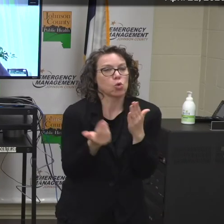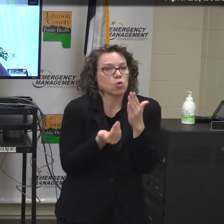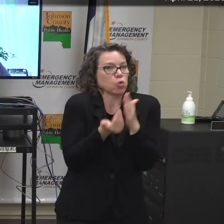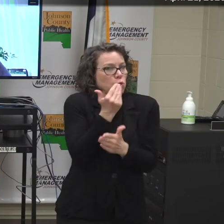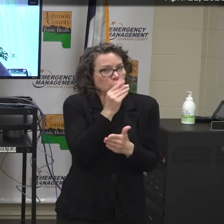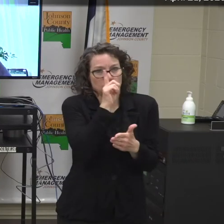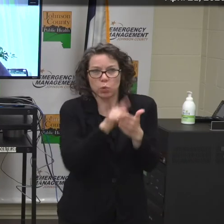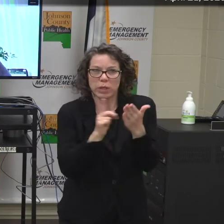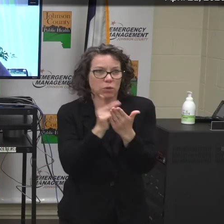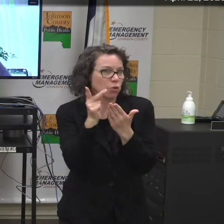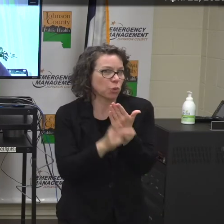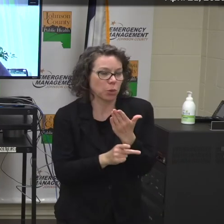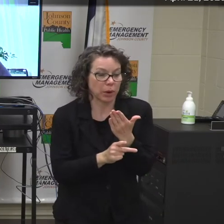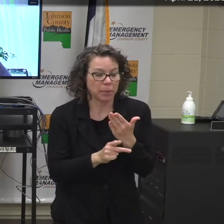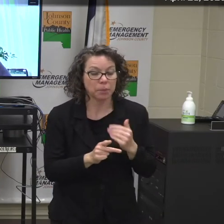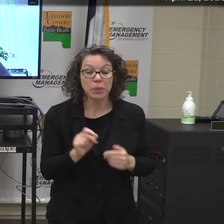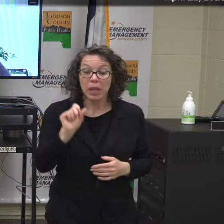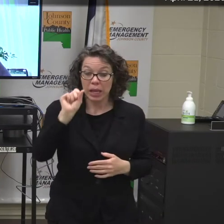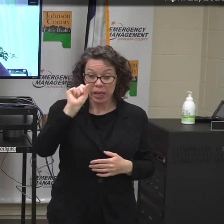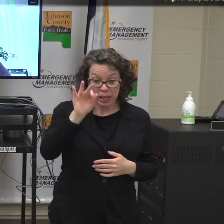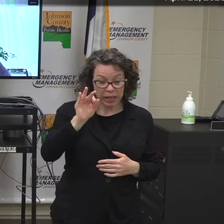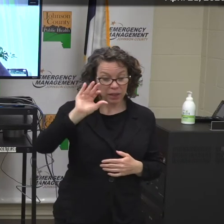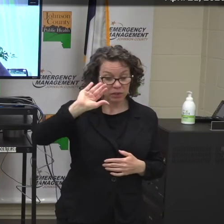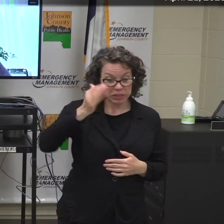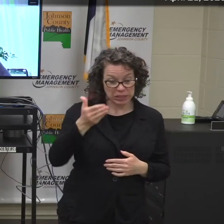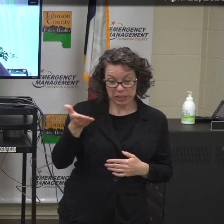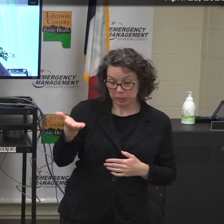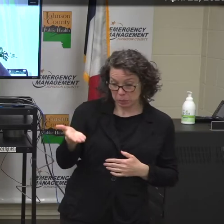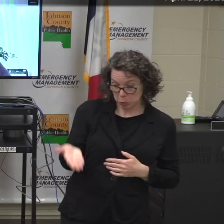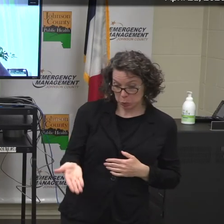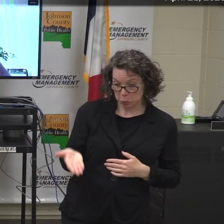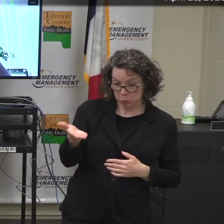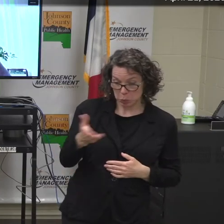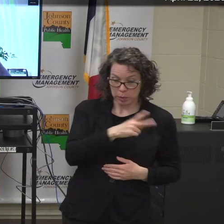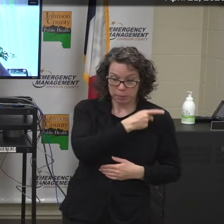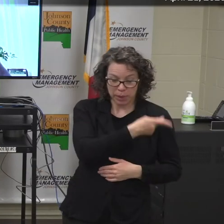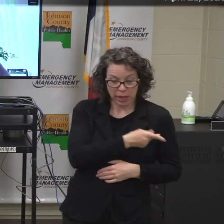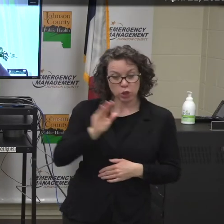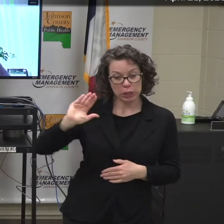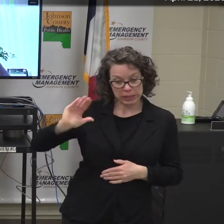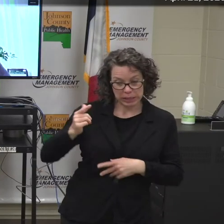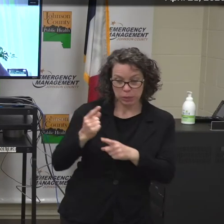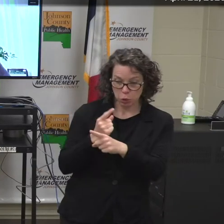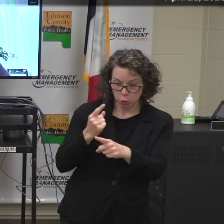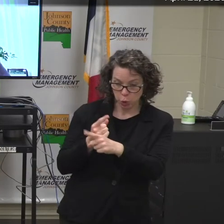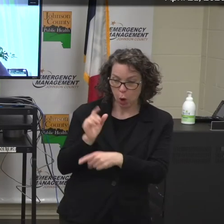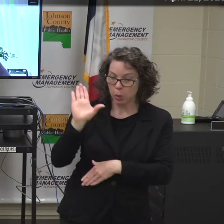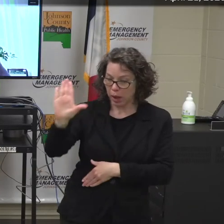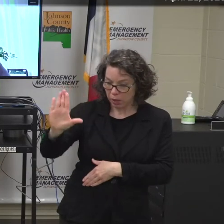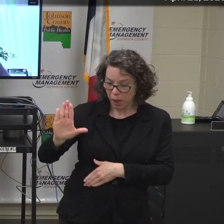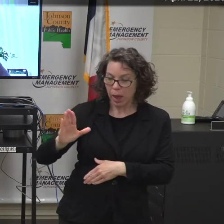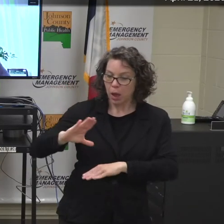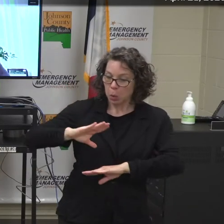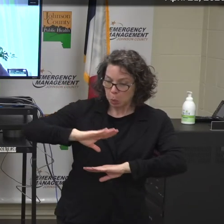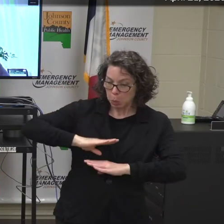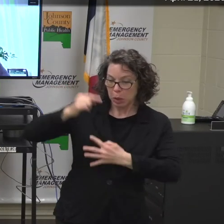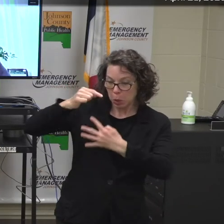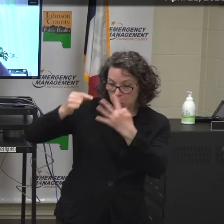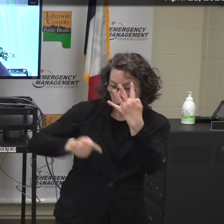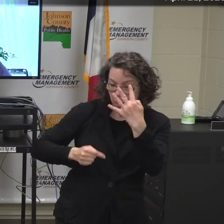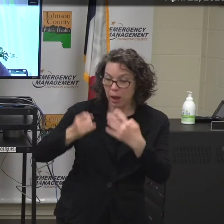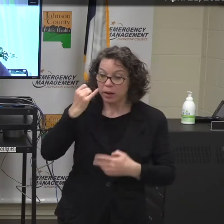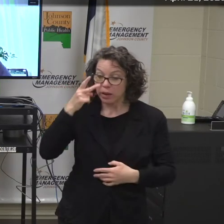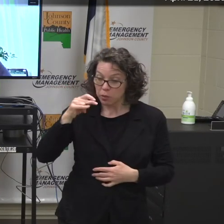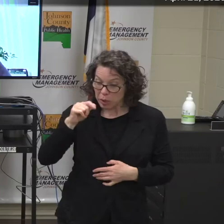And if it is an appropriate treatment and if a patient, uh, meets the criteria and if the plasma is available,